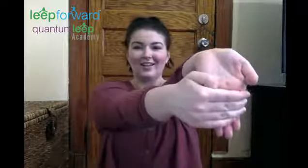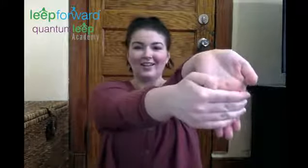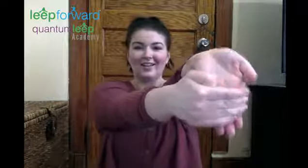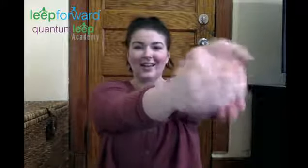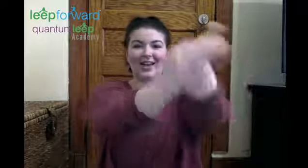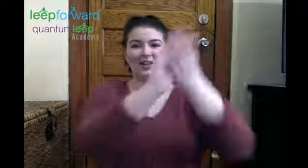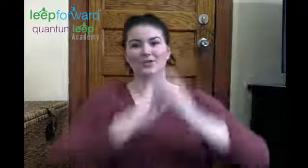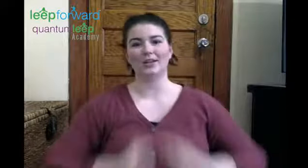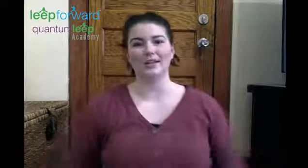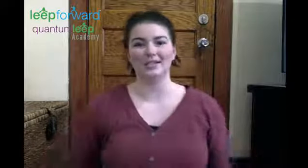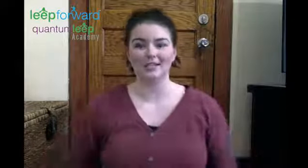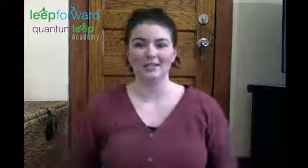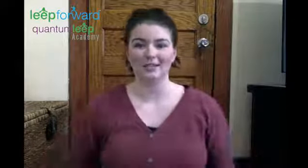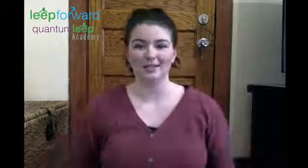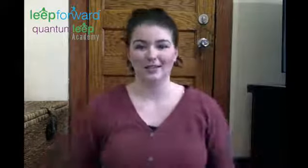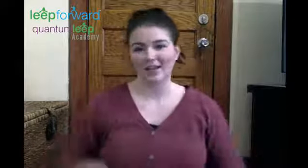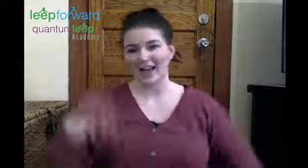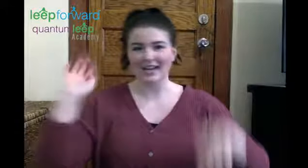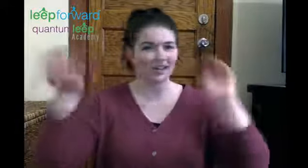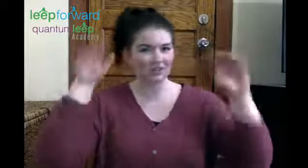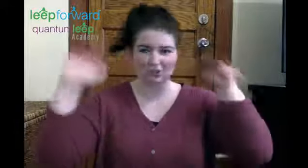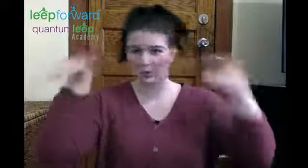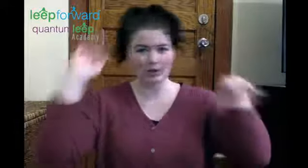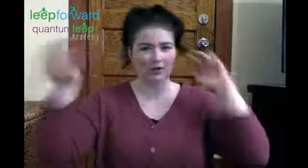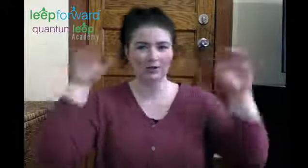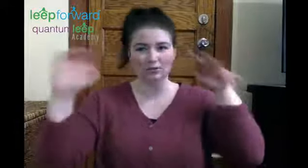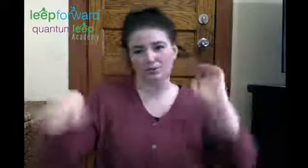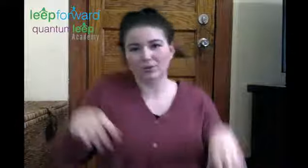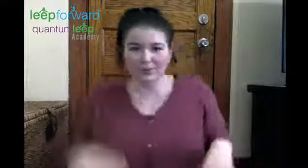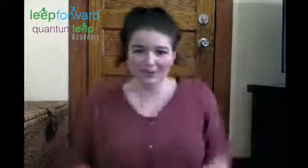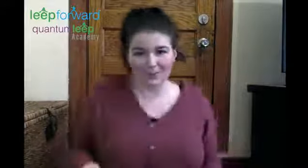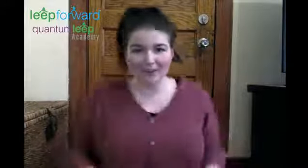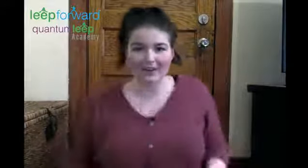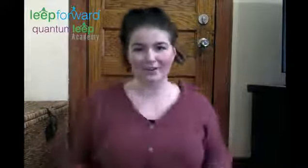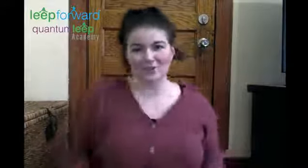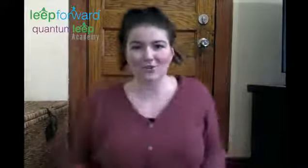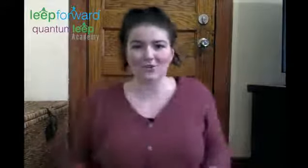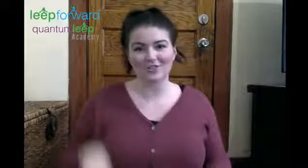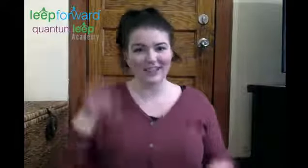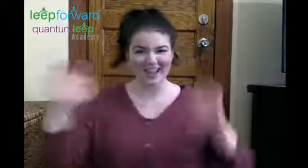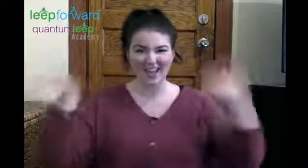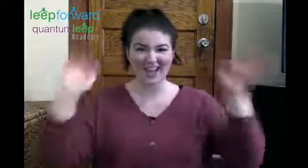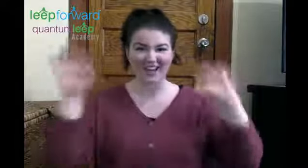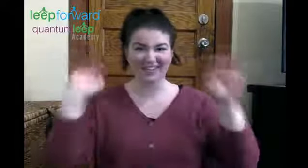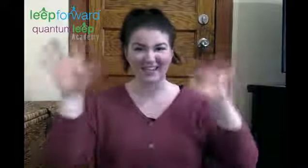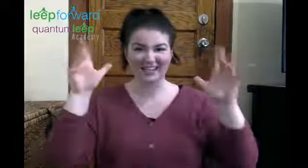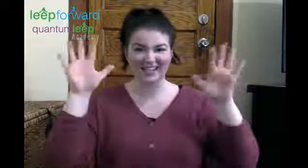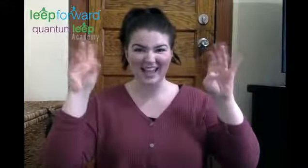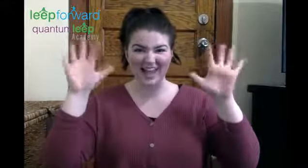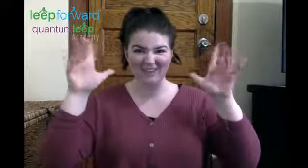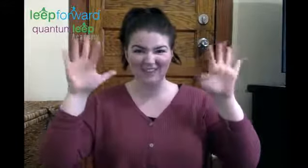And release. And now let's just wiggle. Woo. Let's wiggle out our shoulders. And our hands. And our fingers.